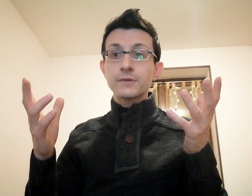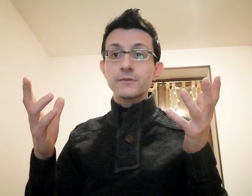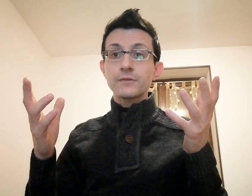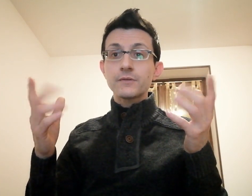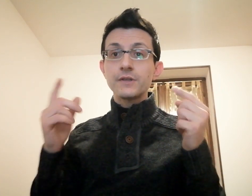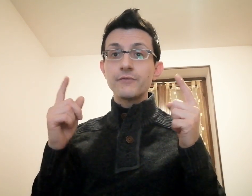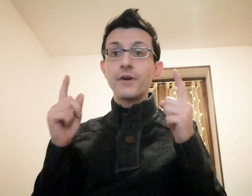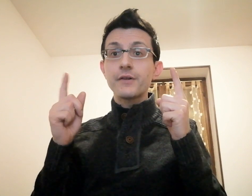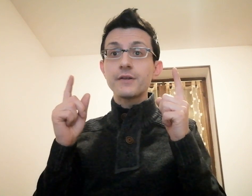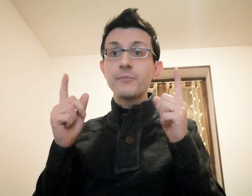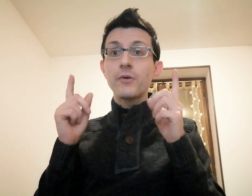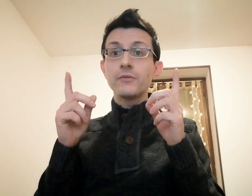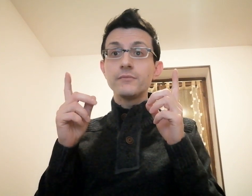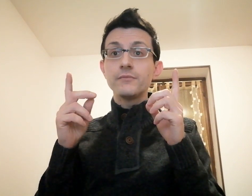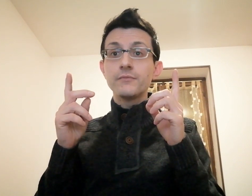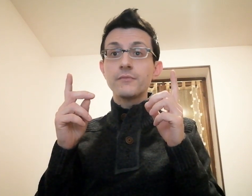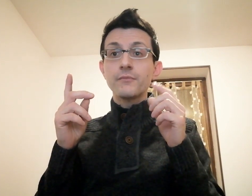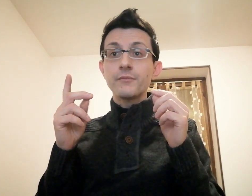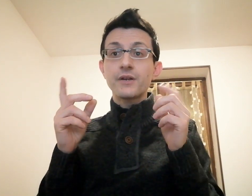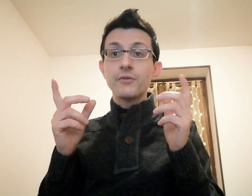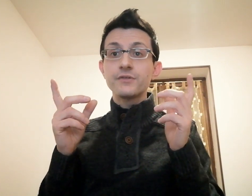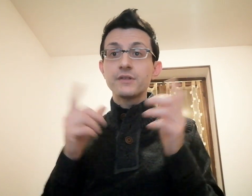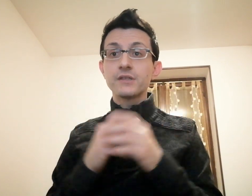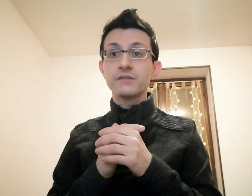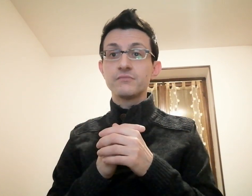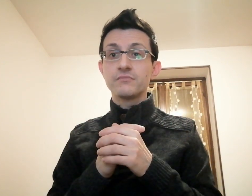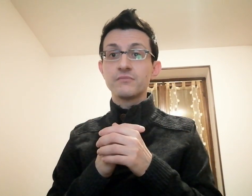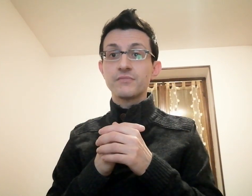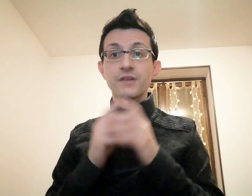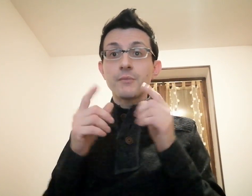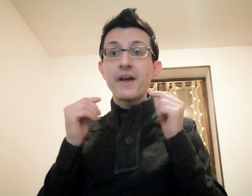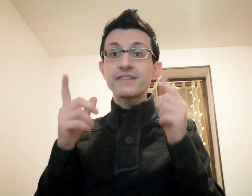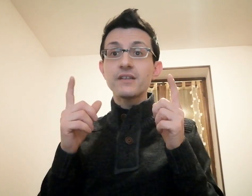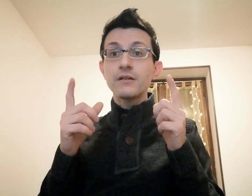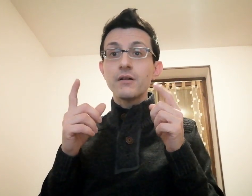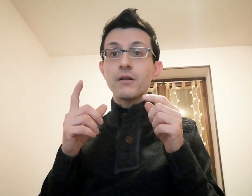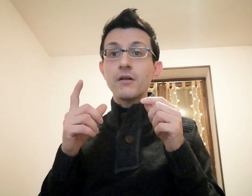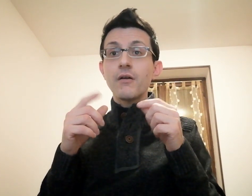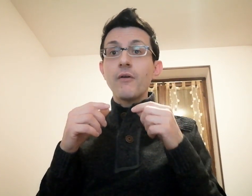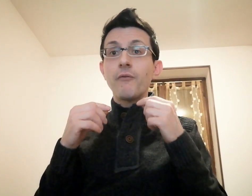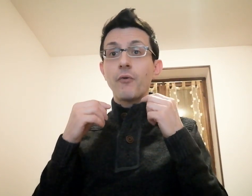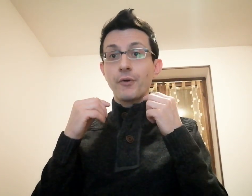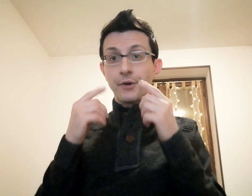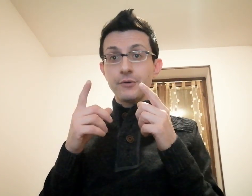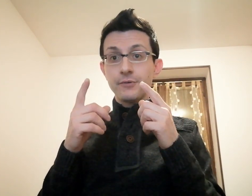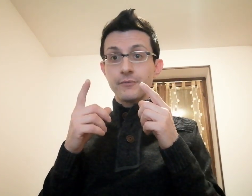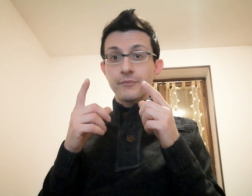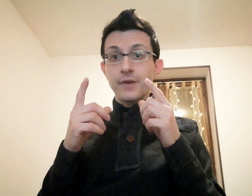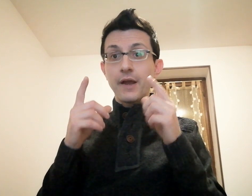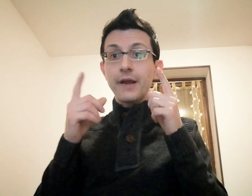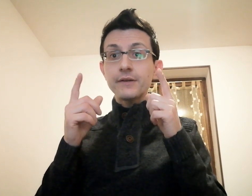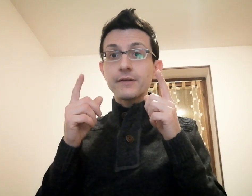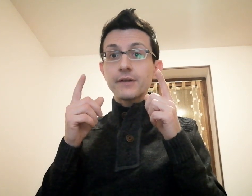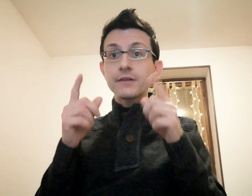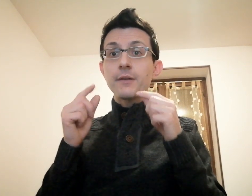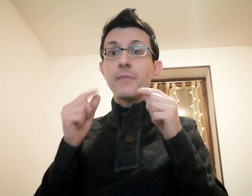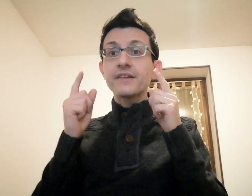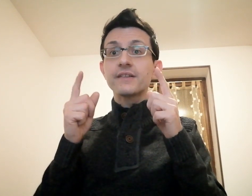It's very simple because it's best for you and it's the best